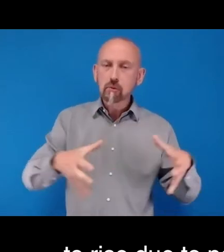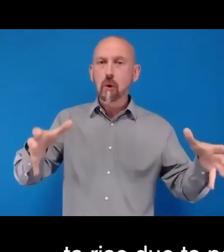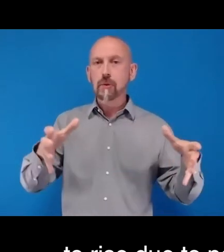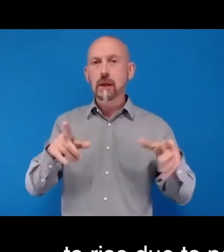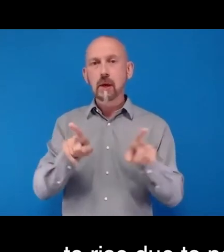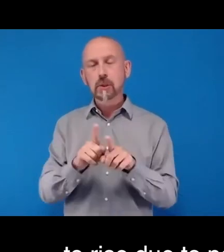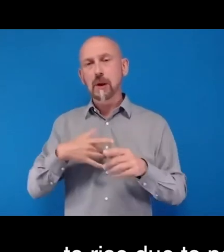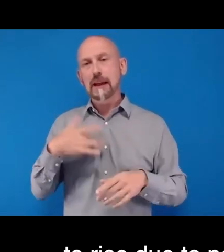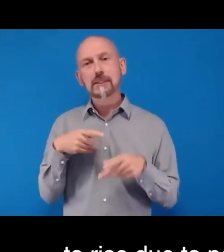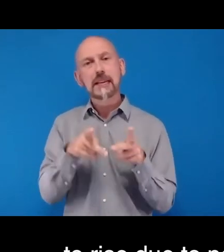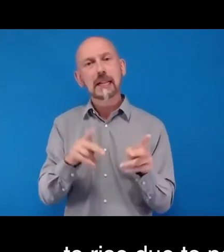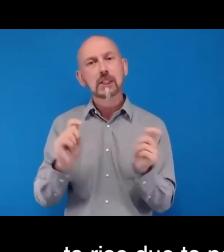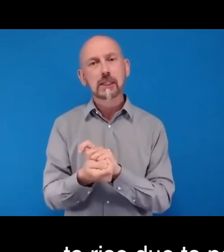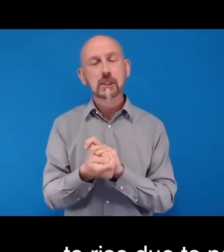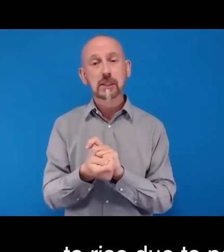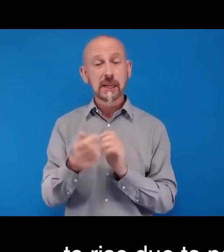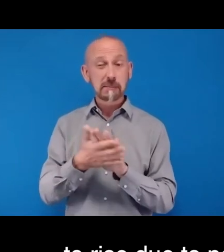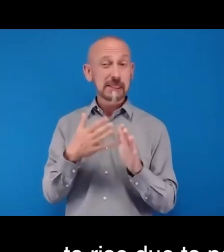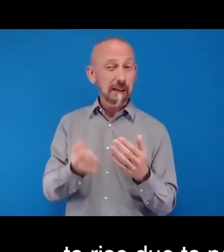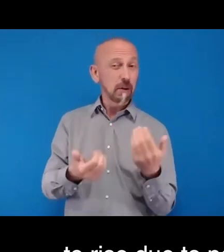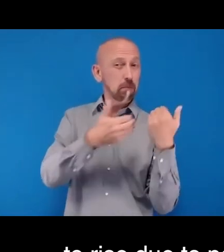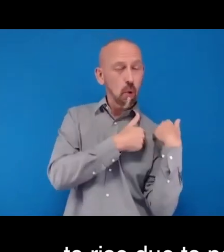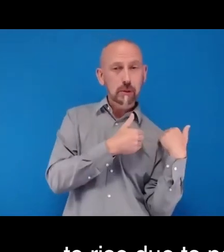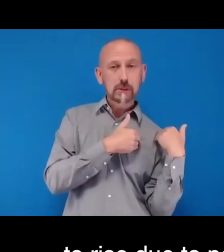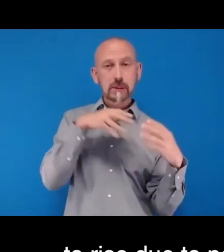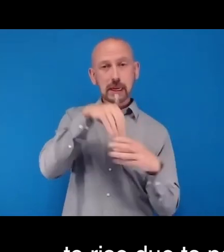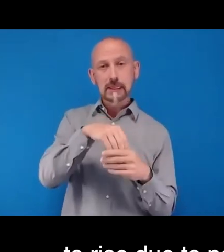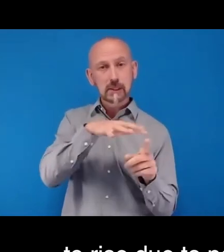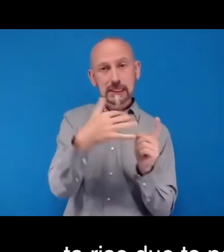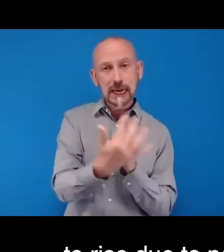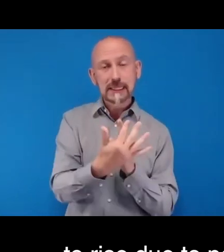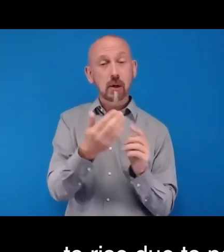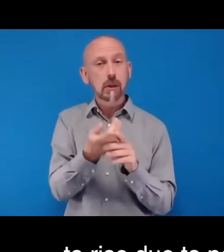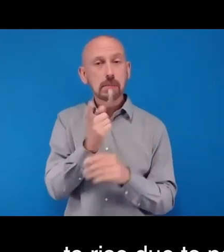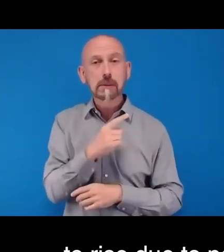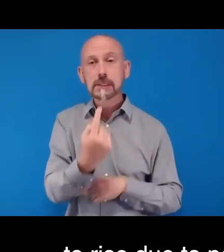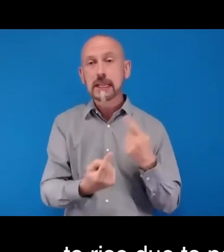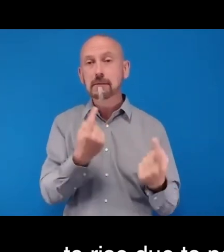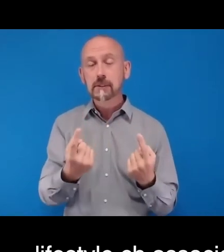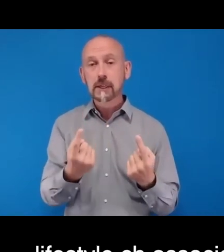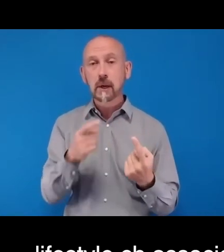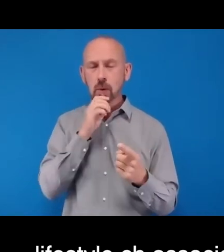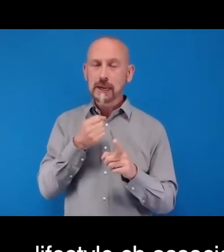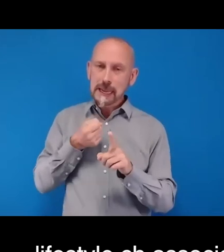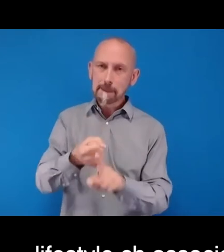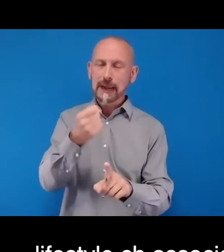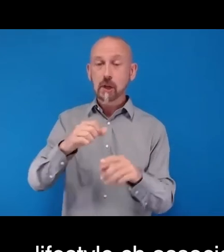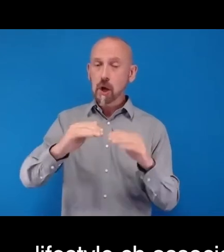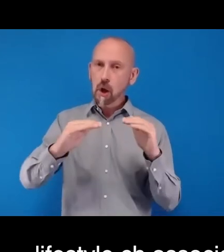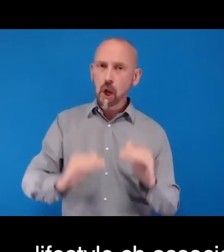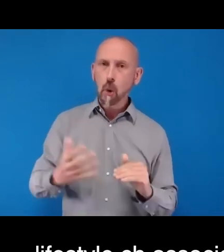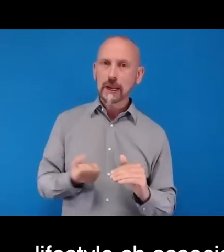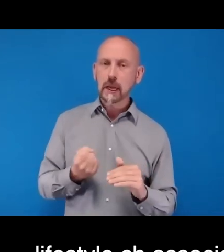on people and society disproportionately affect low and middle income countries and vulnerable